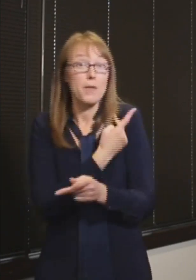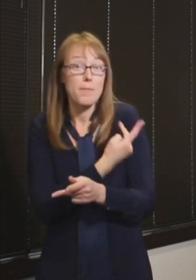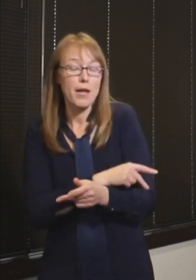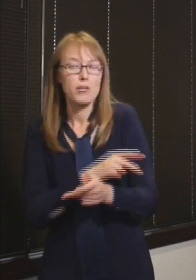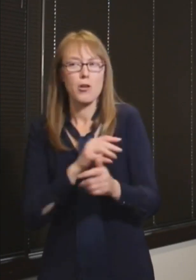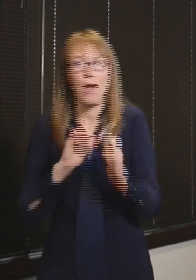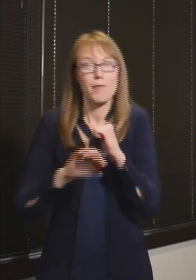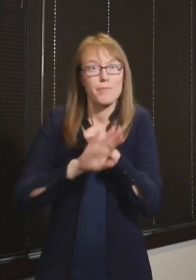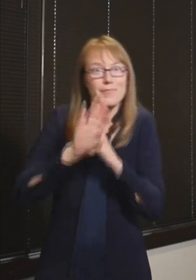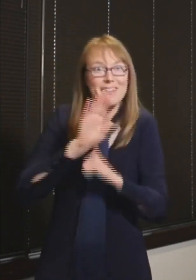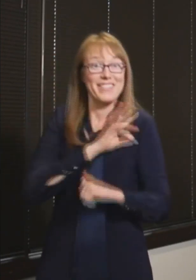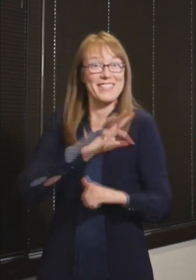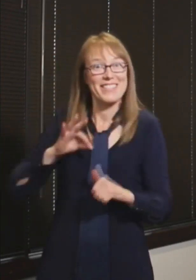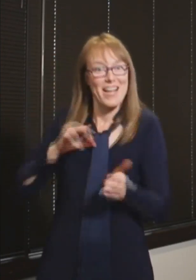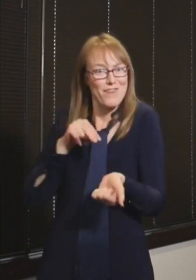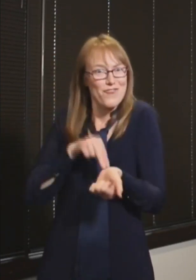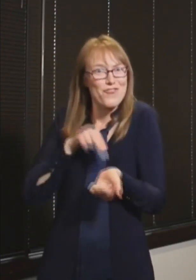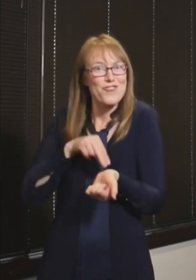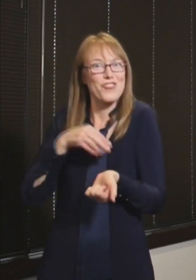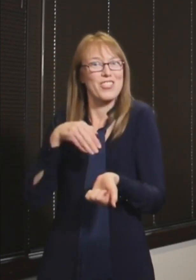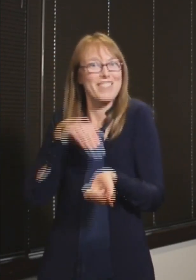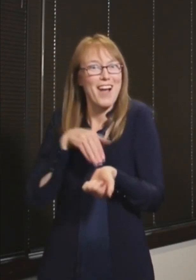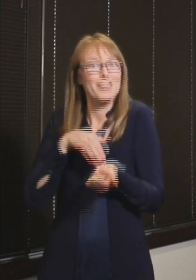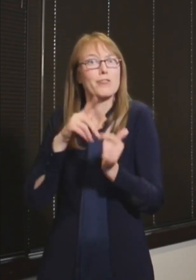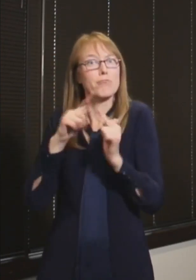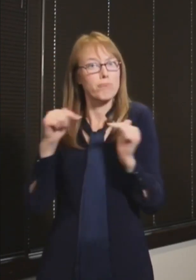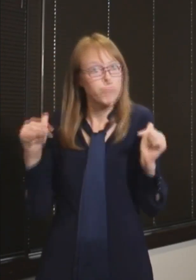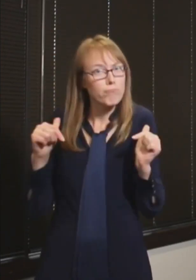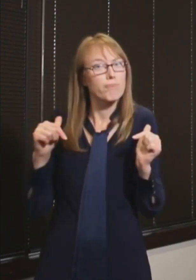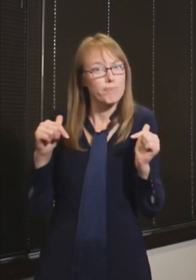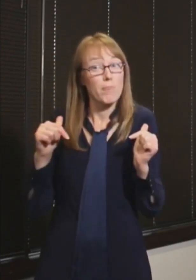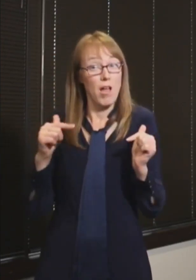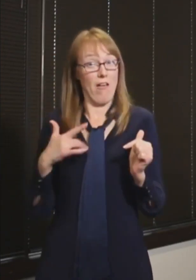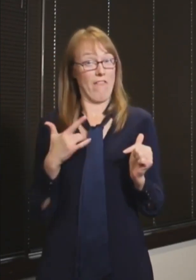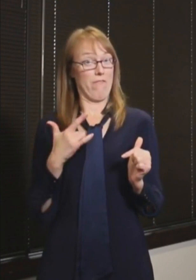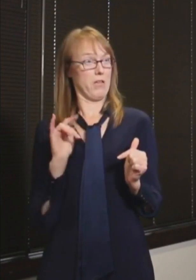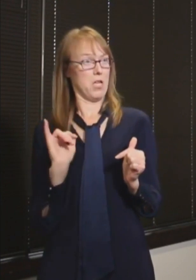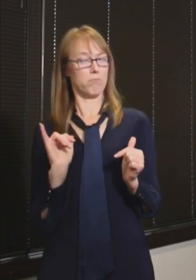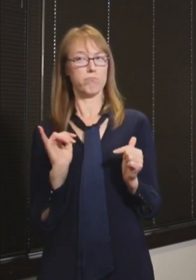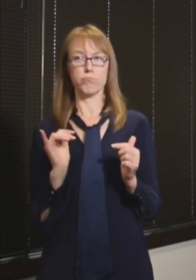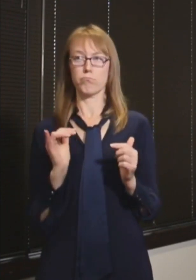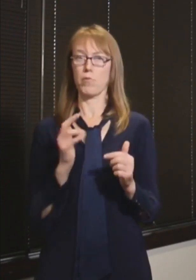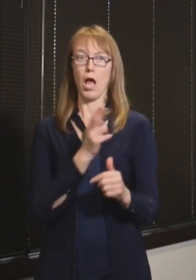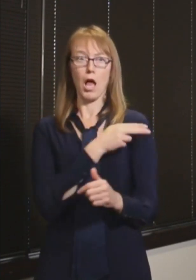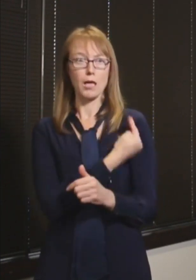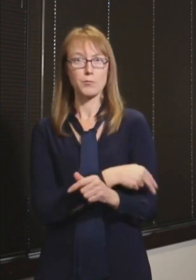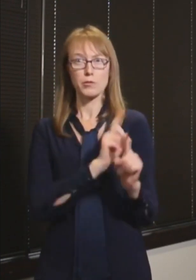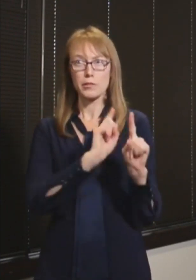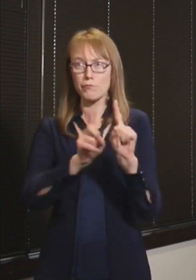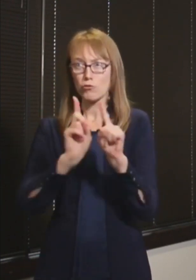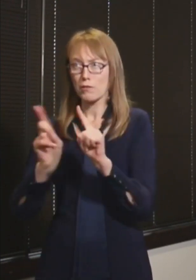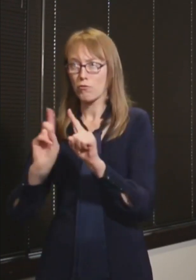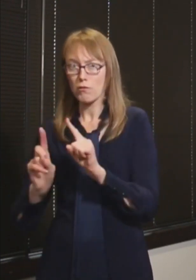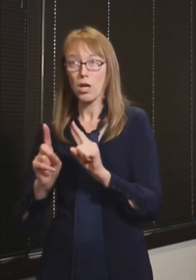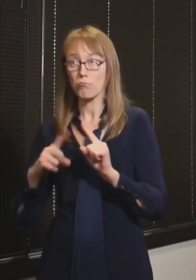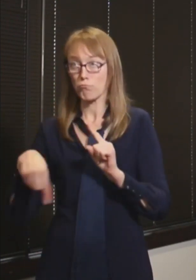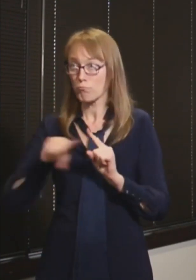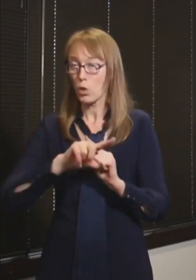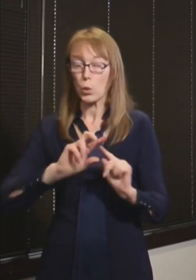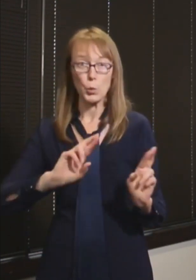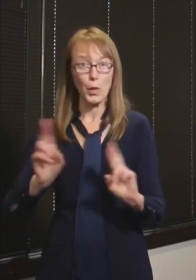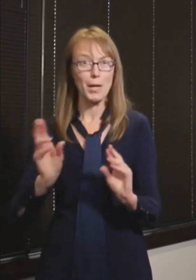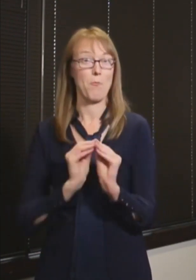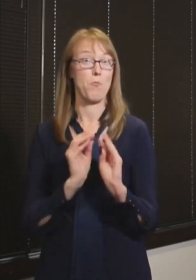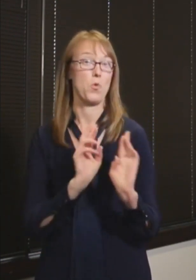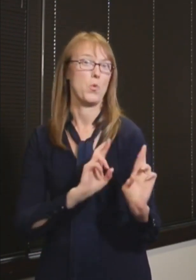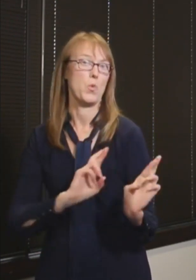patients. And so I feel like the healthcare systems are well prepared to deal with an increase in COVID patients. But really,